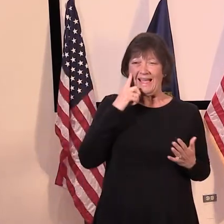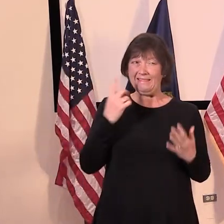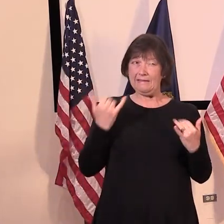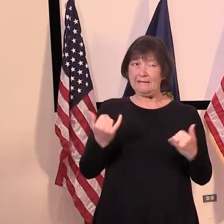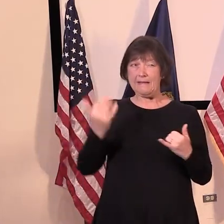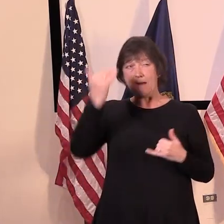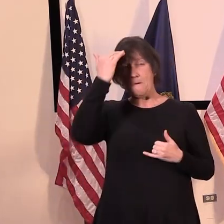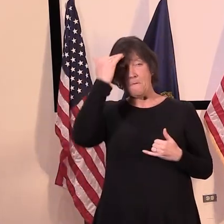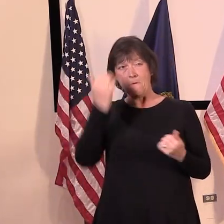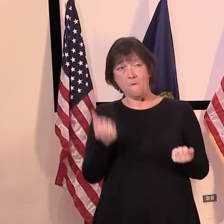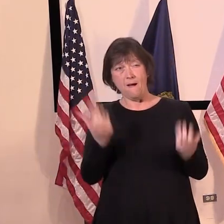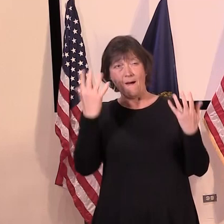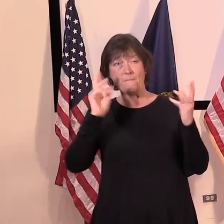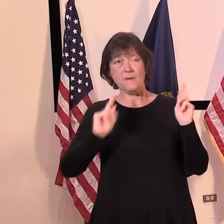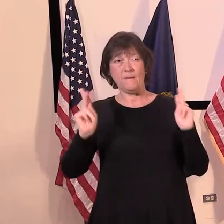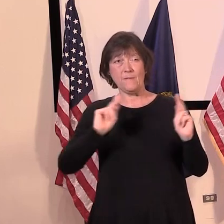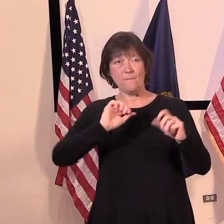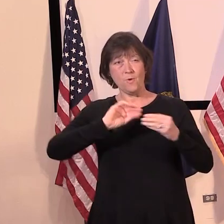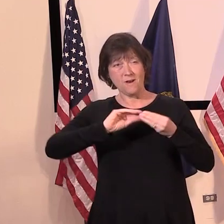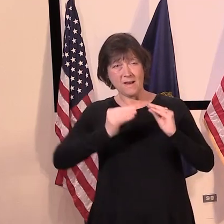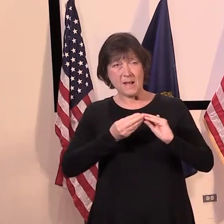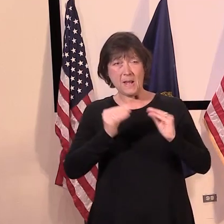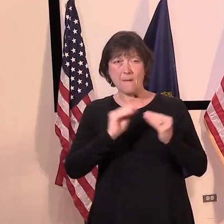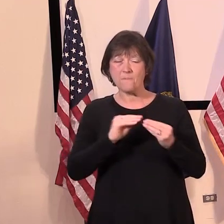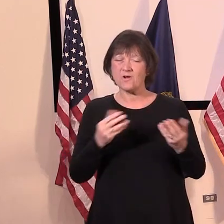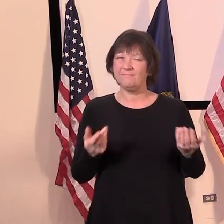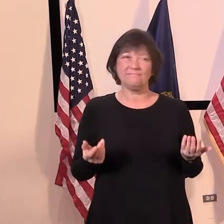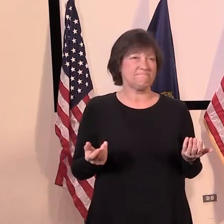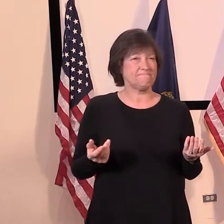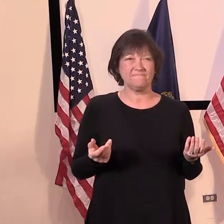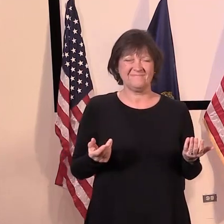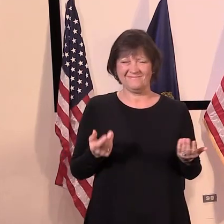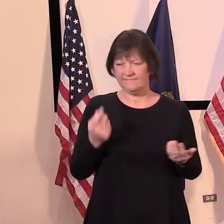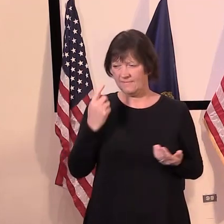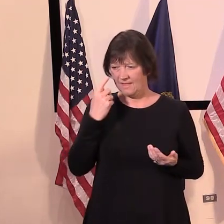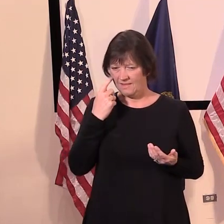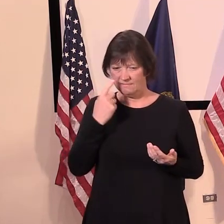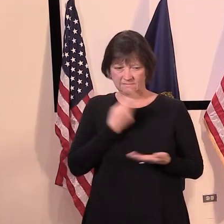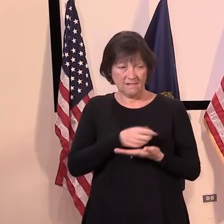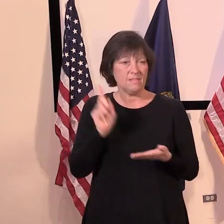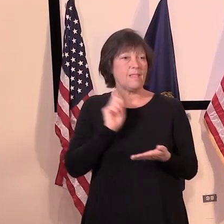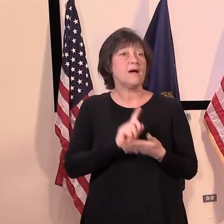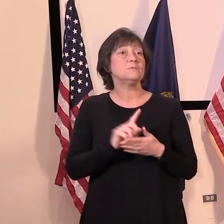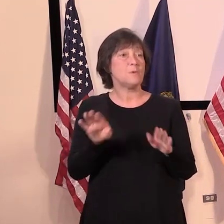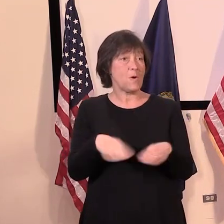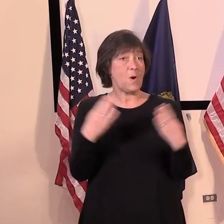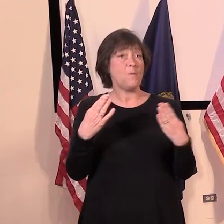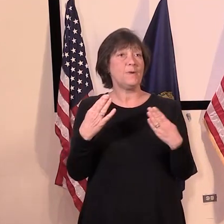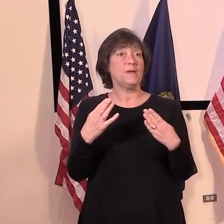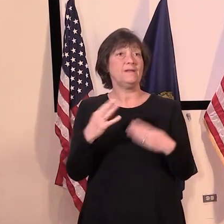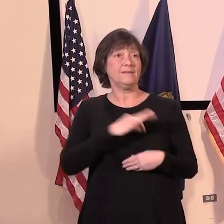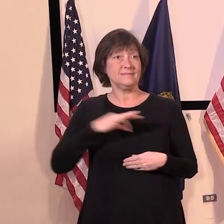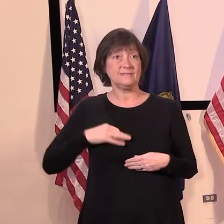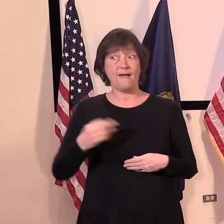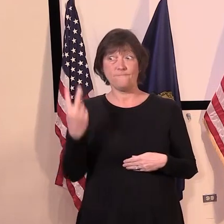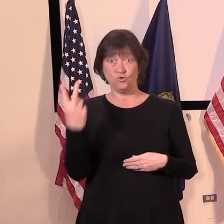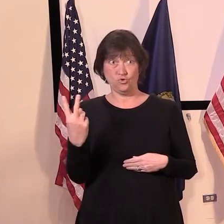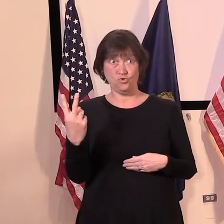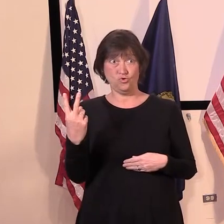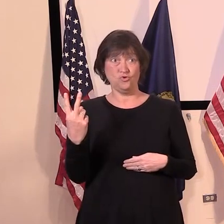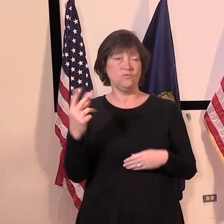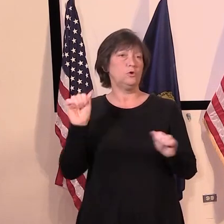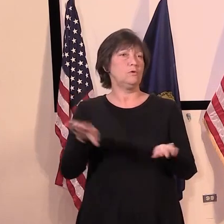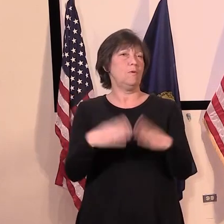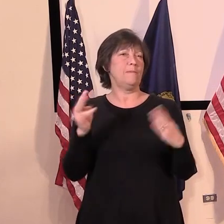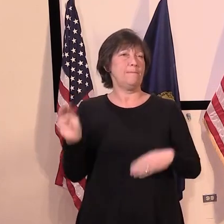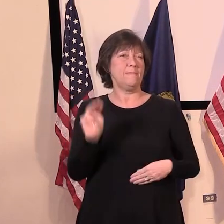because it's, you know, as we gave the order, it's two people at a time starting on Monday. Maybe some didn't go